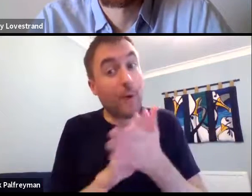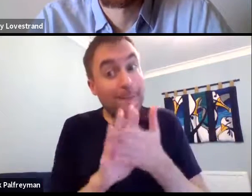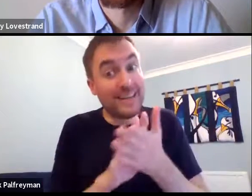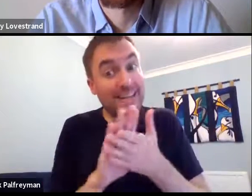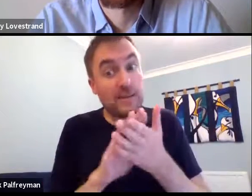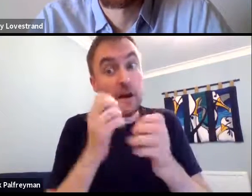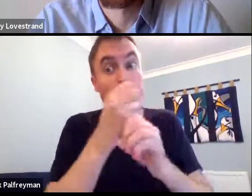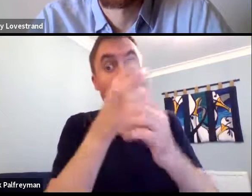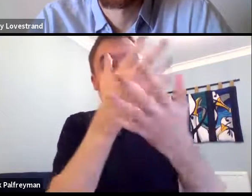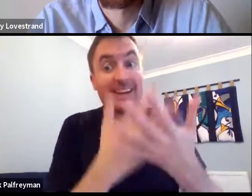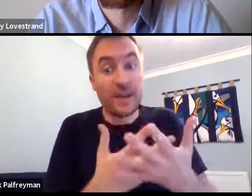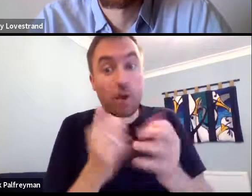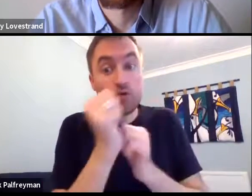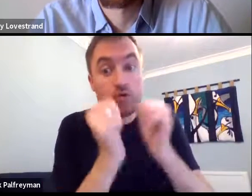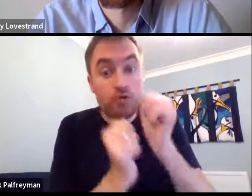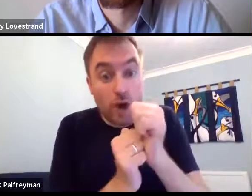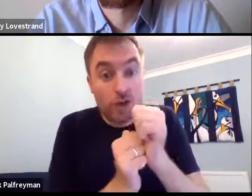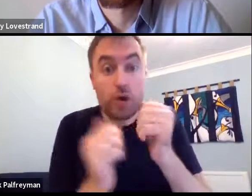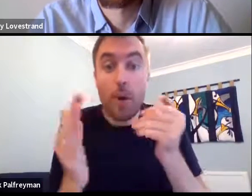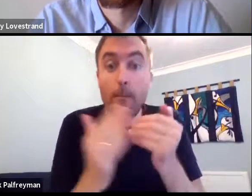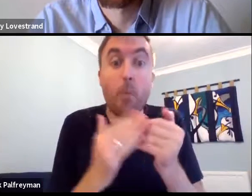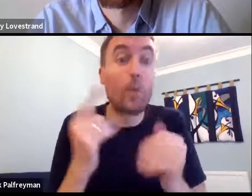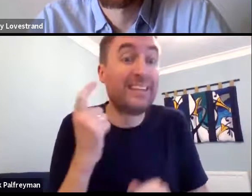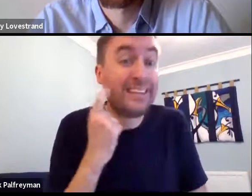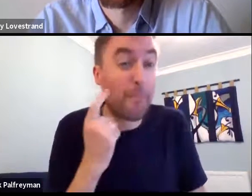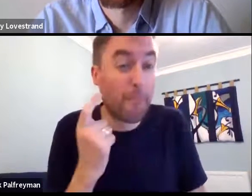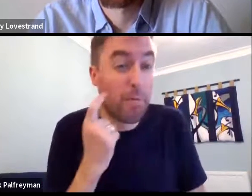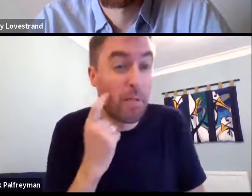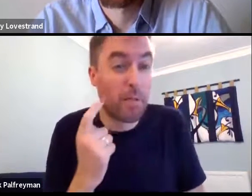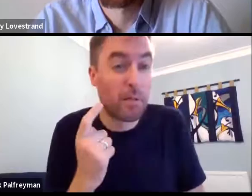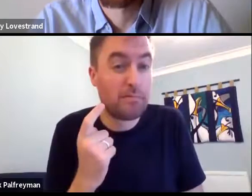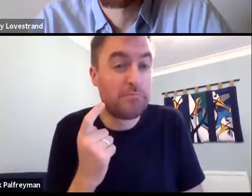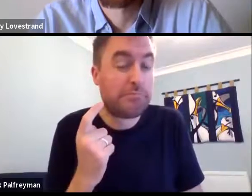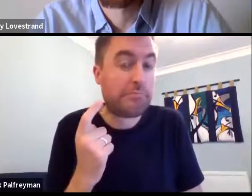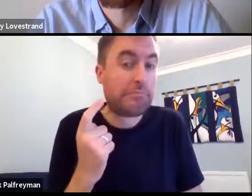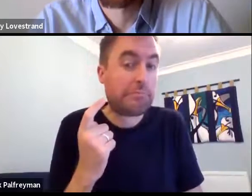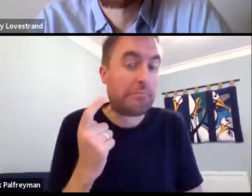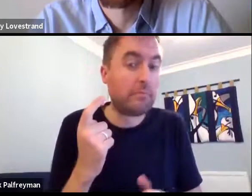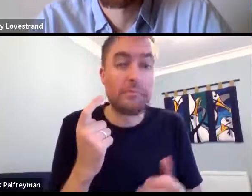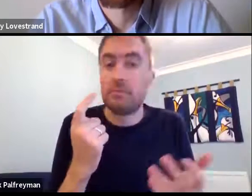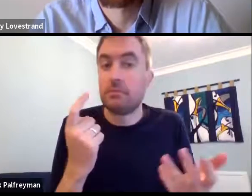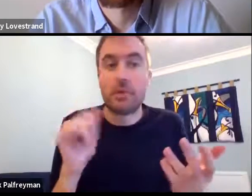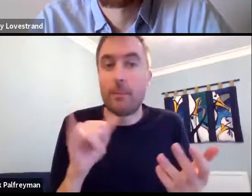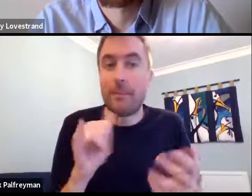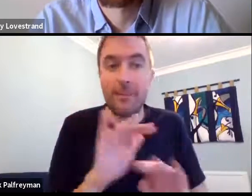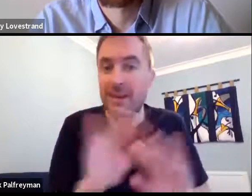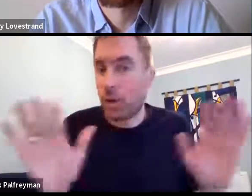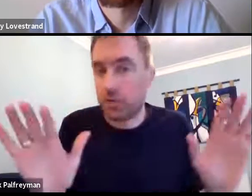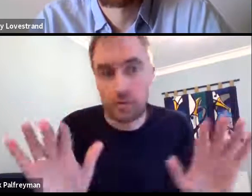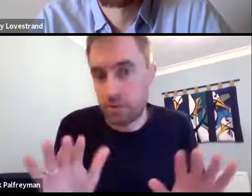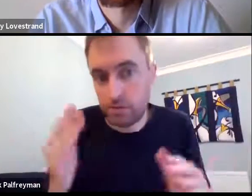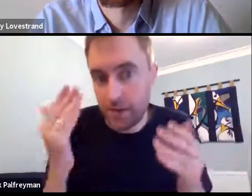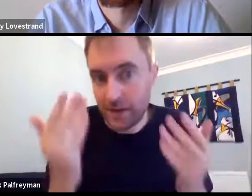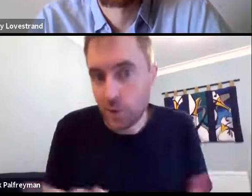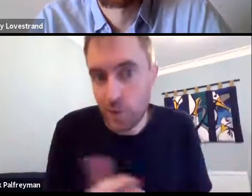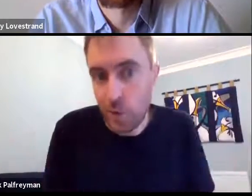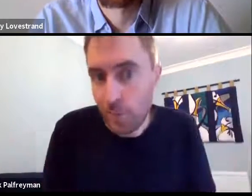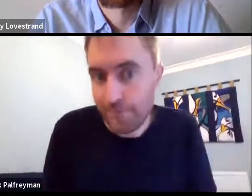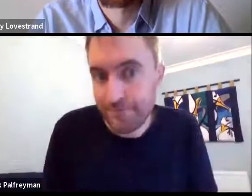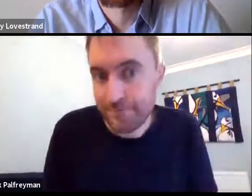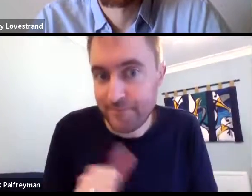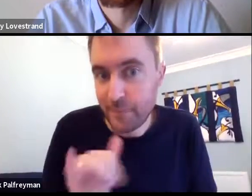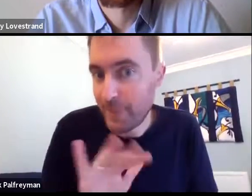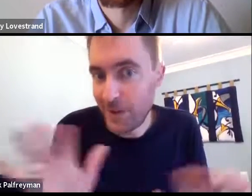contact I've had with different people in Indonesia. So, you know, they might be using a structure that's more simple